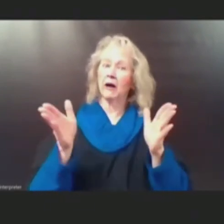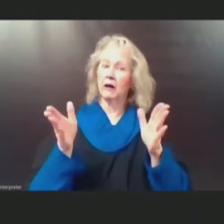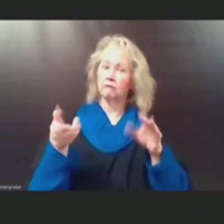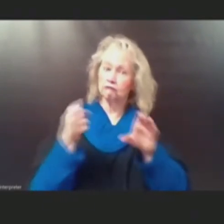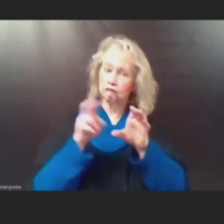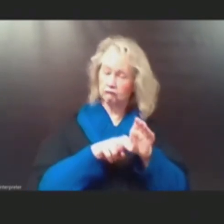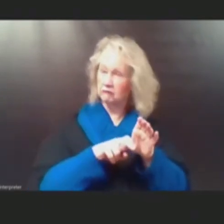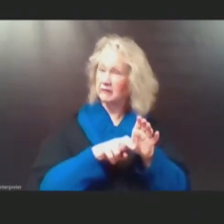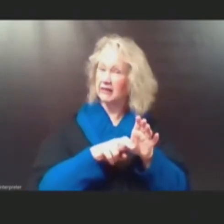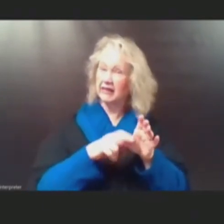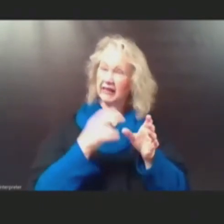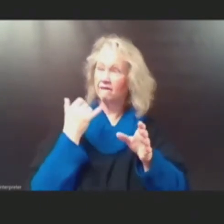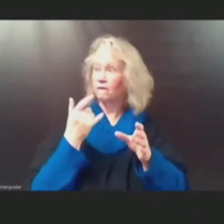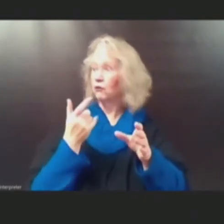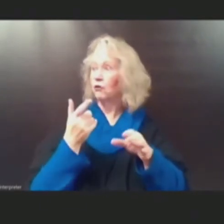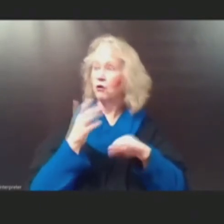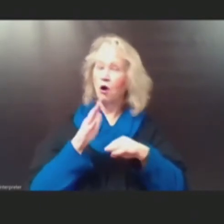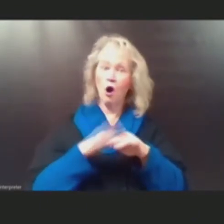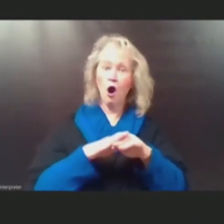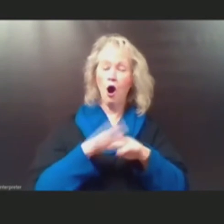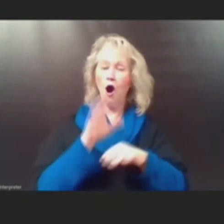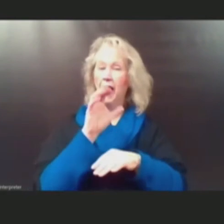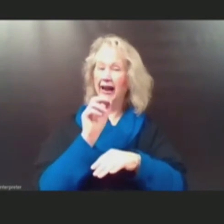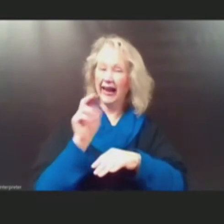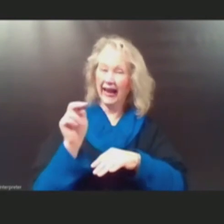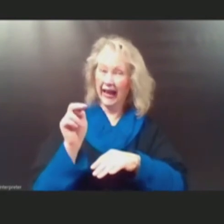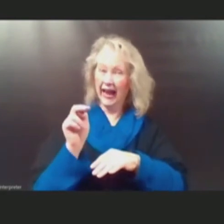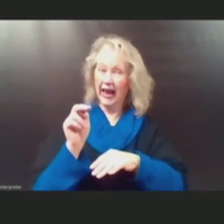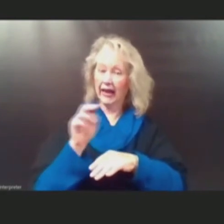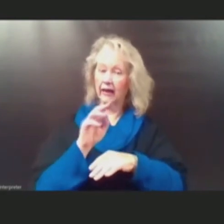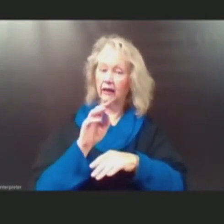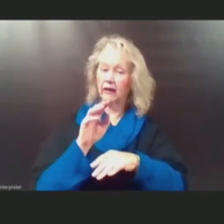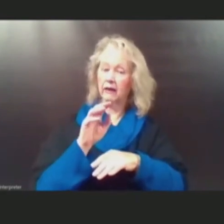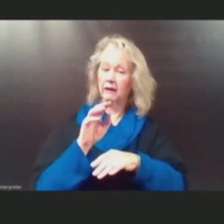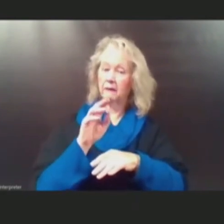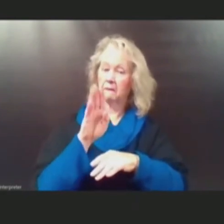if you're riding on a Connecticut transit bus?